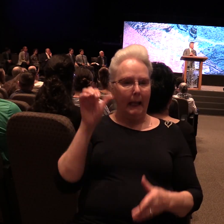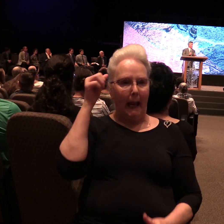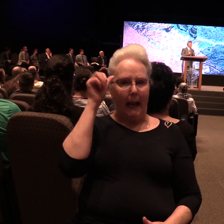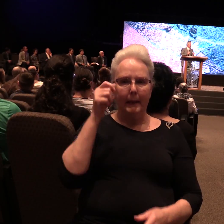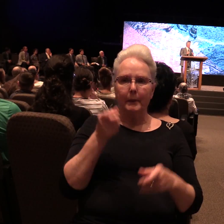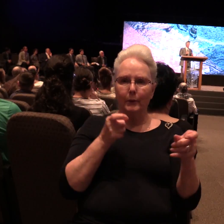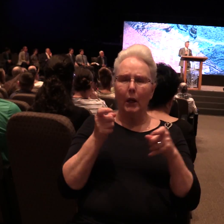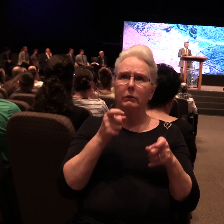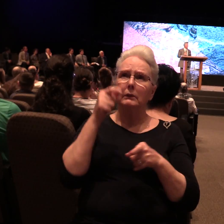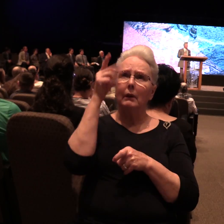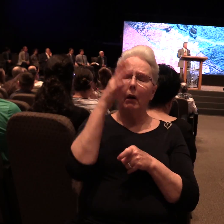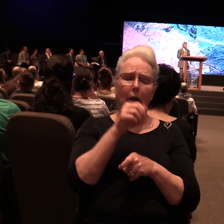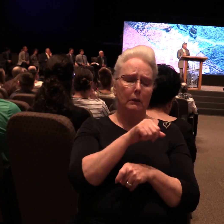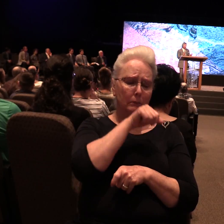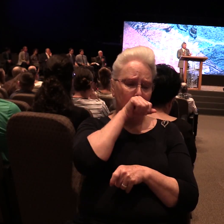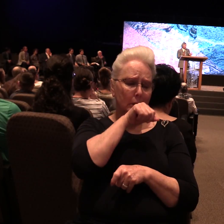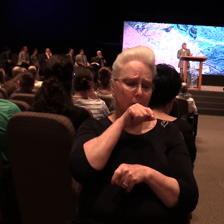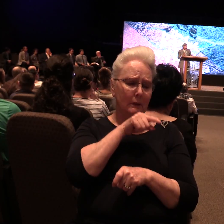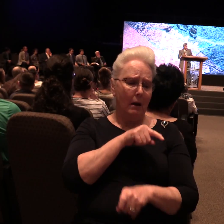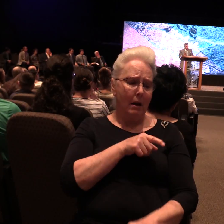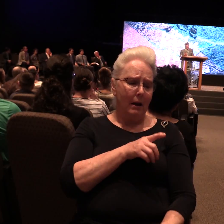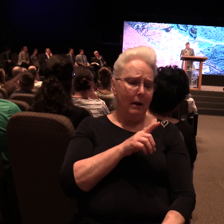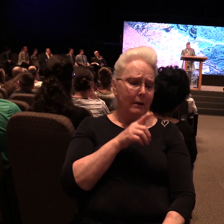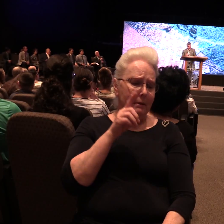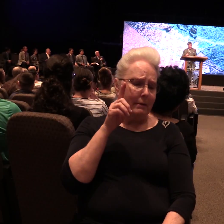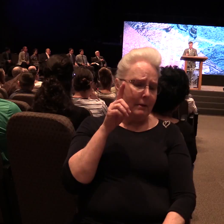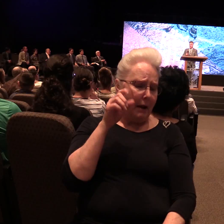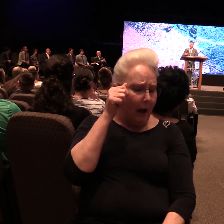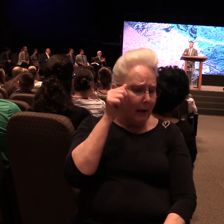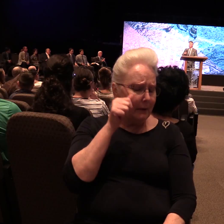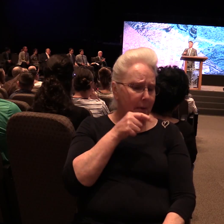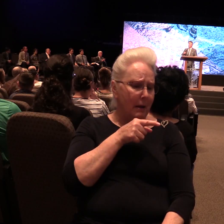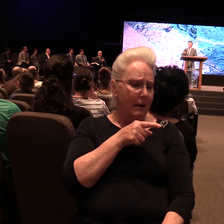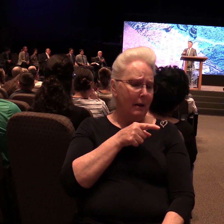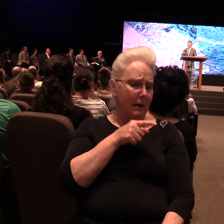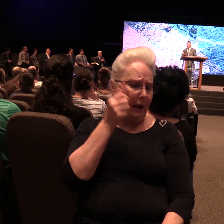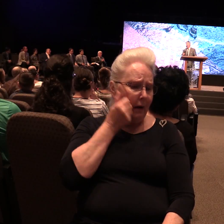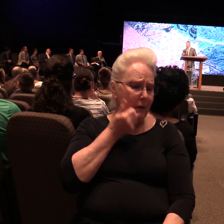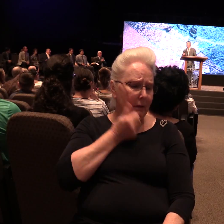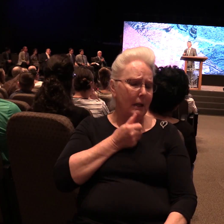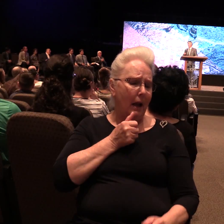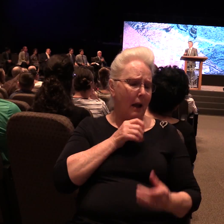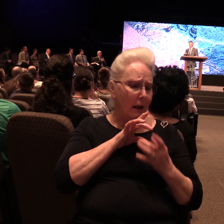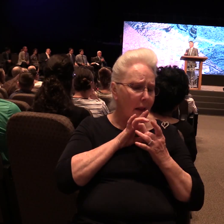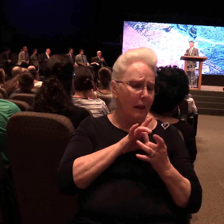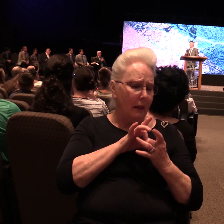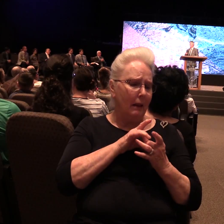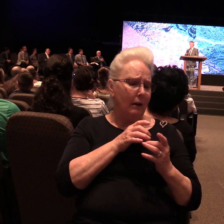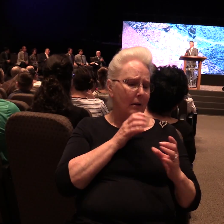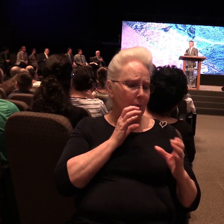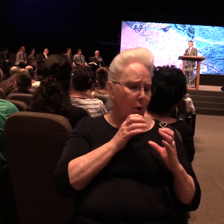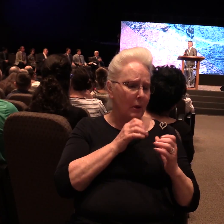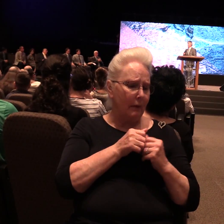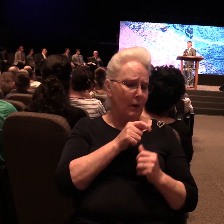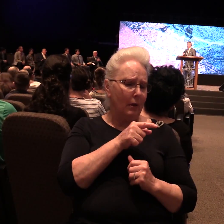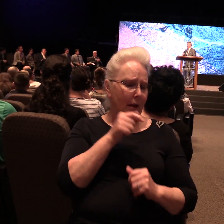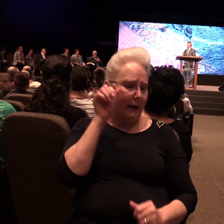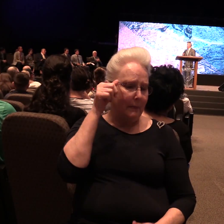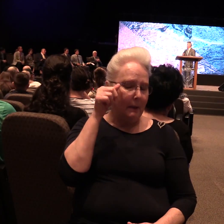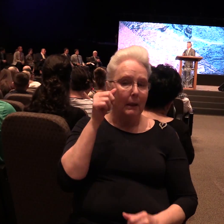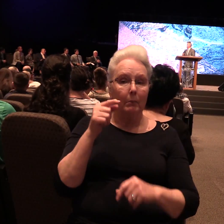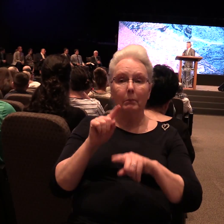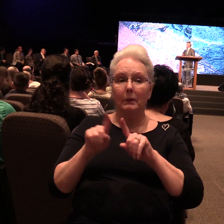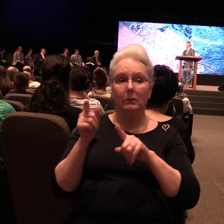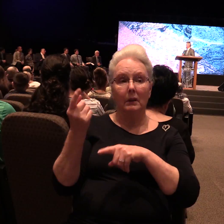Loved by God. Daily in fellowship with him. And yet, one particular